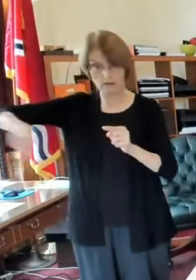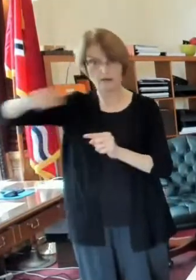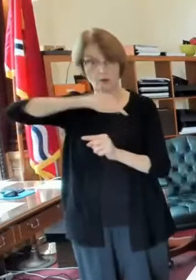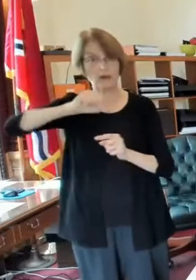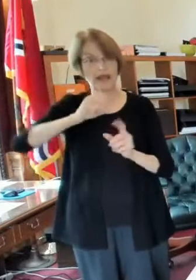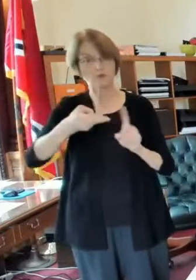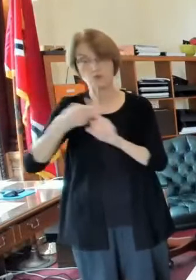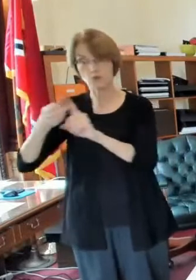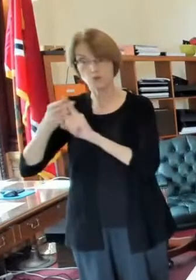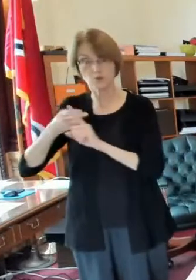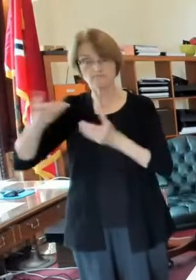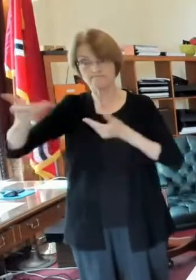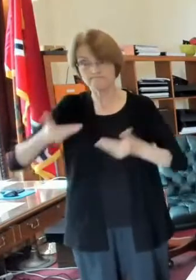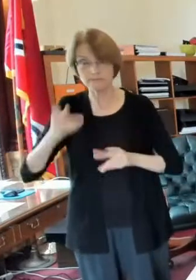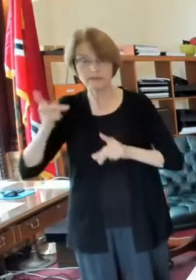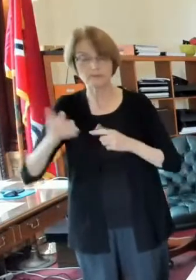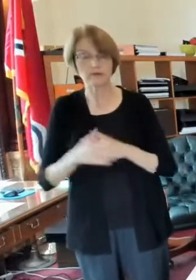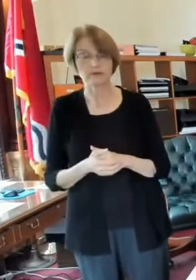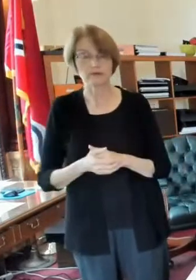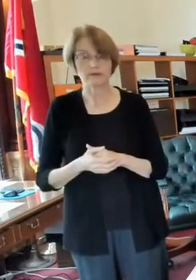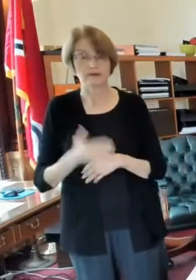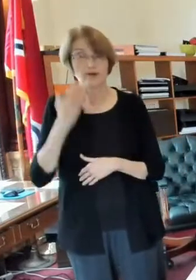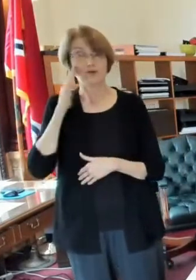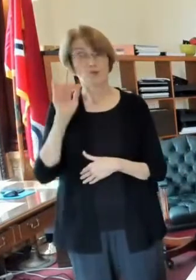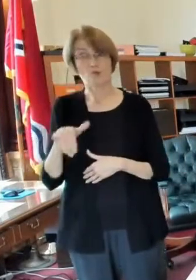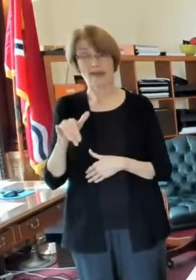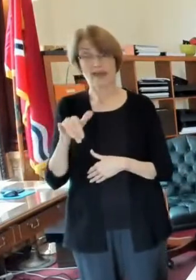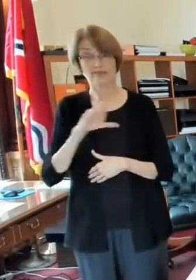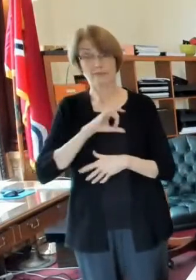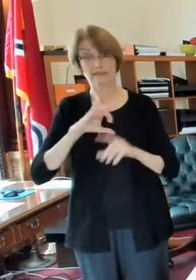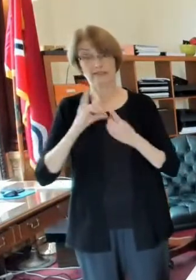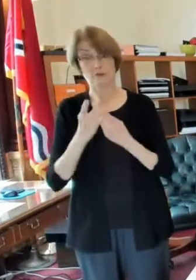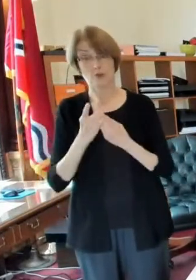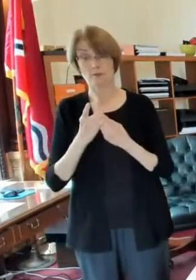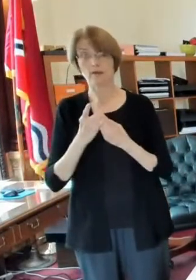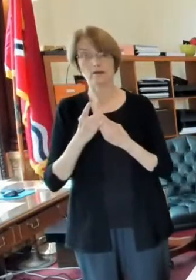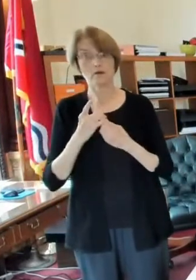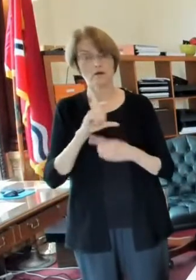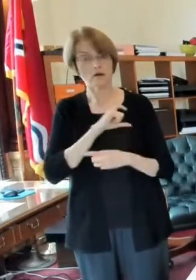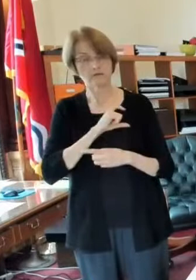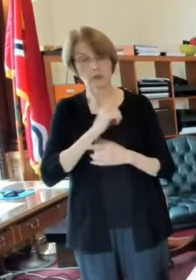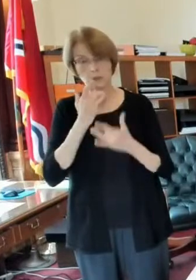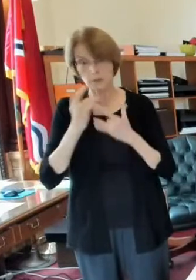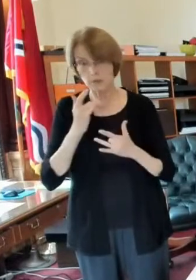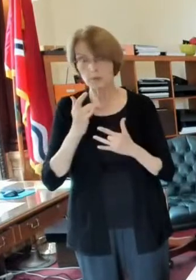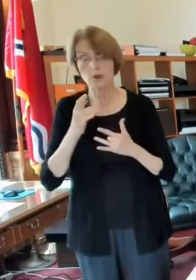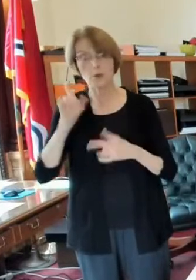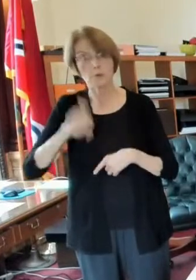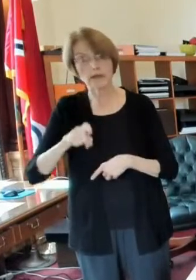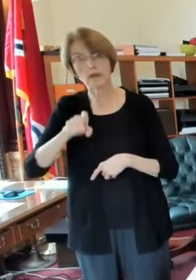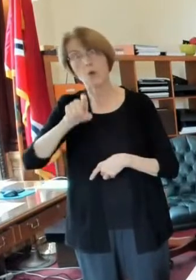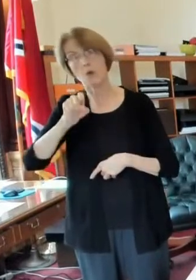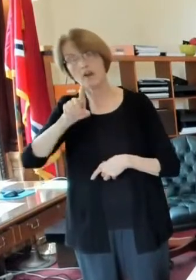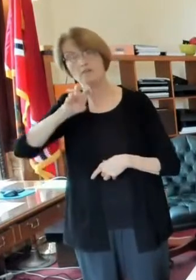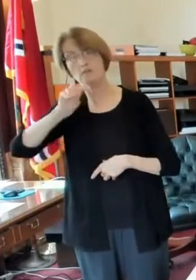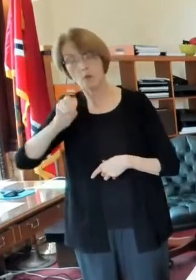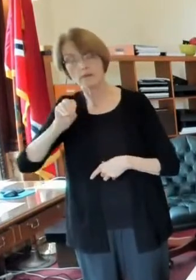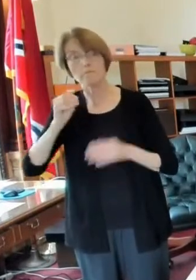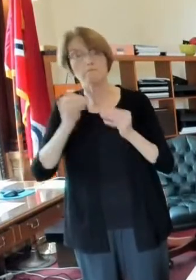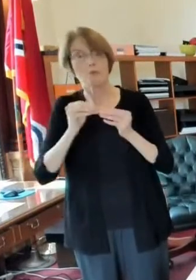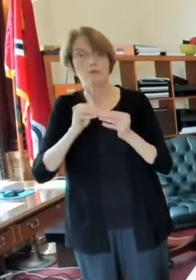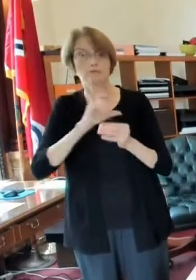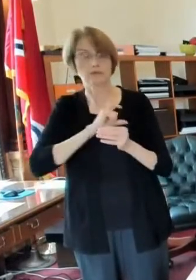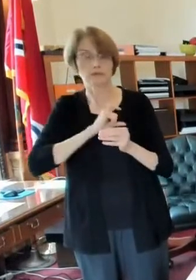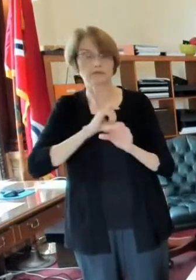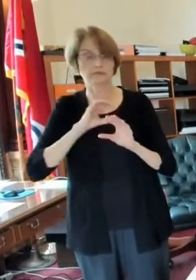you all know that we're 140 some police officers short of our table of organization of our authorized strength we have